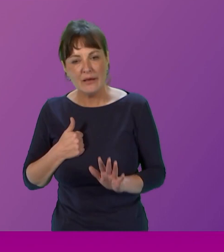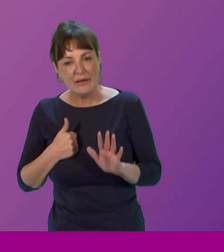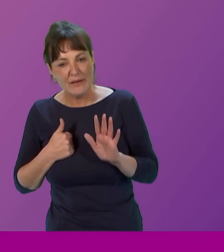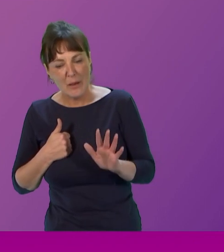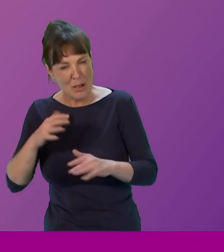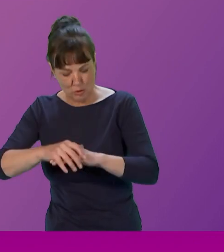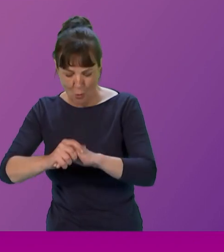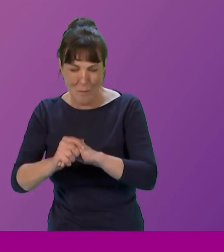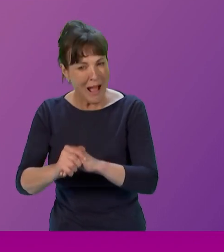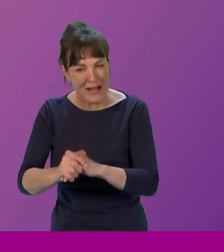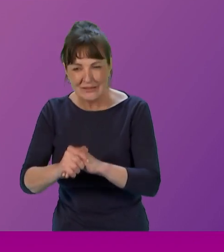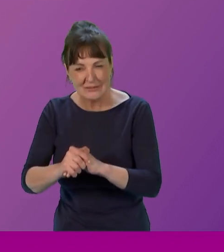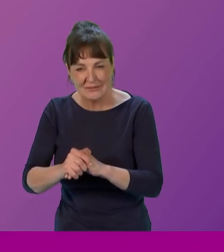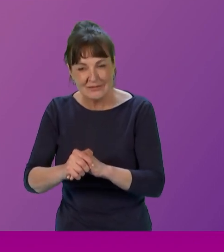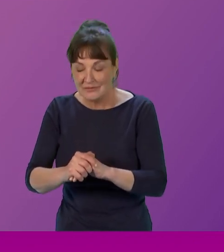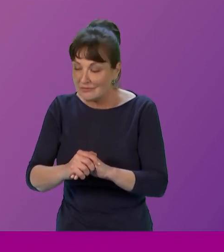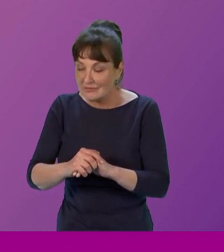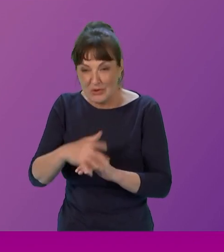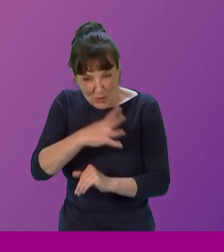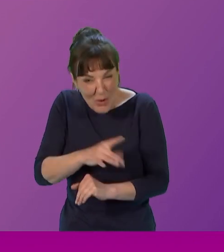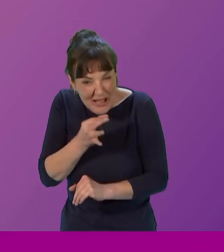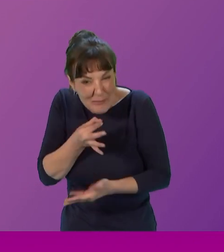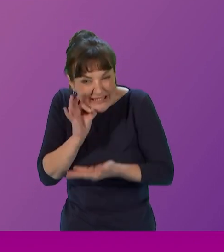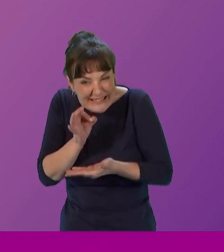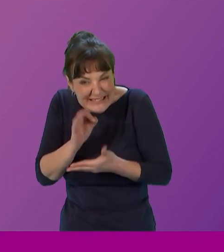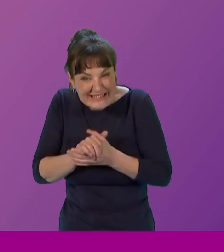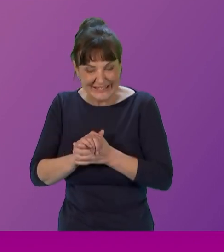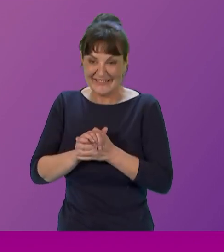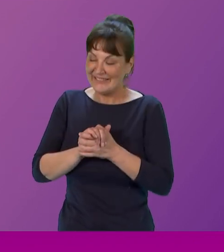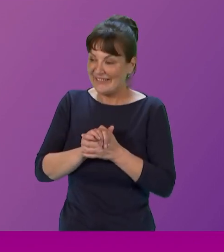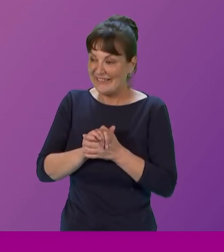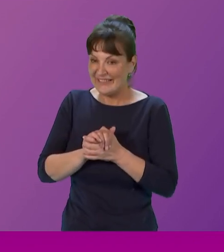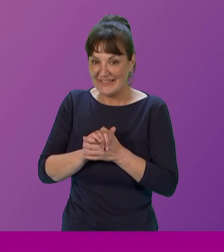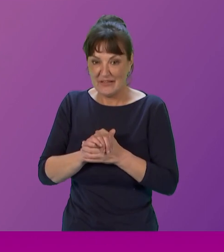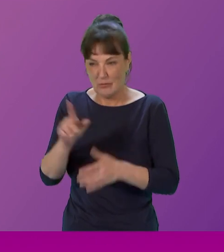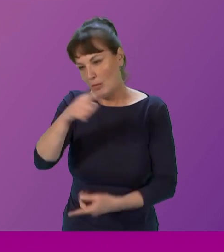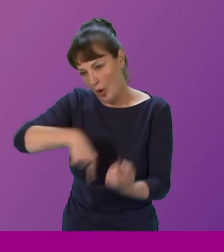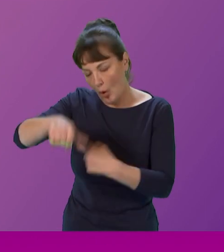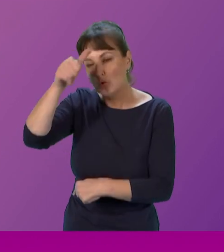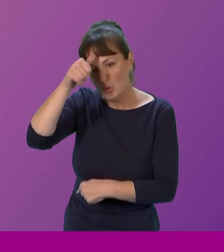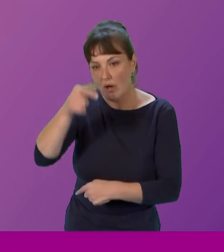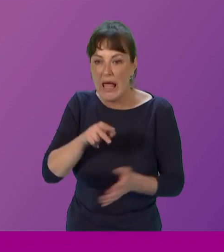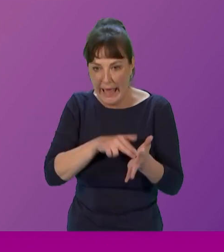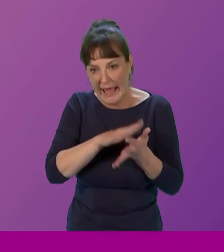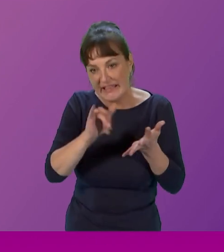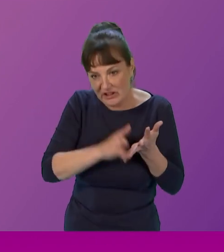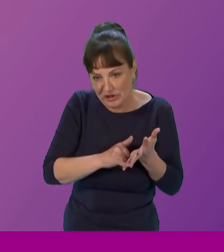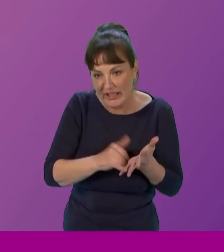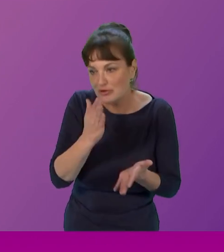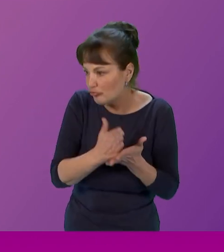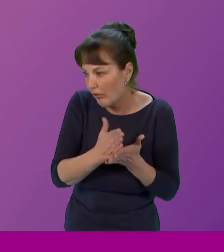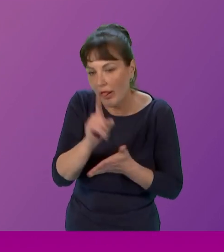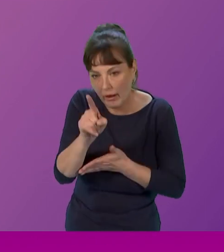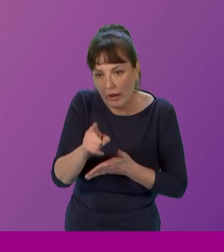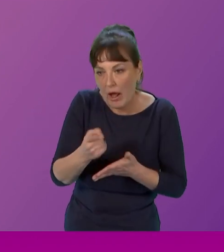she said, would you like a wee cup of tea? Which is, we all know, is what the NHS is actually fueled on. There's, there's a lake